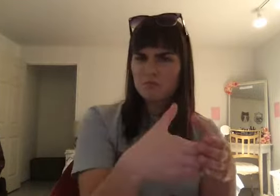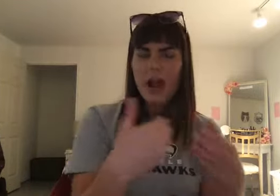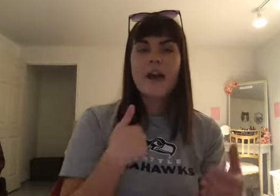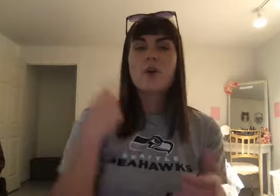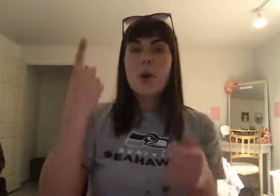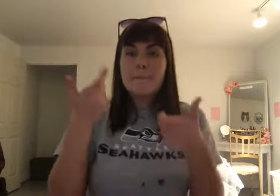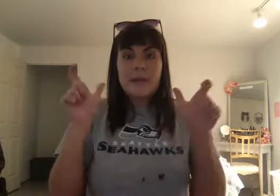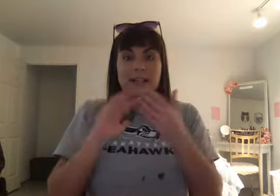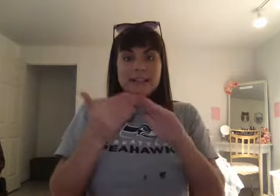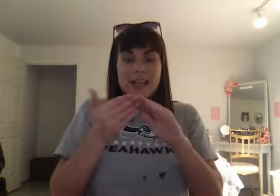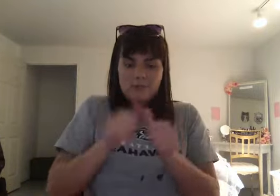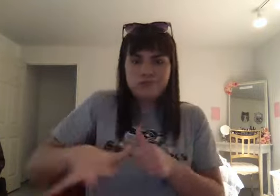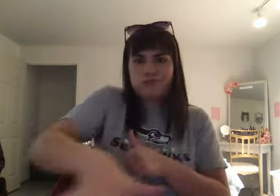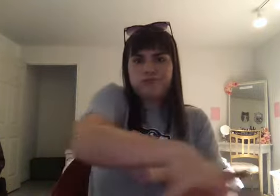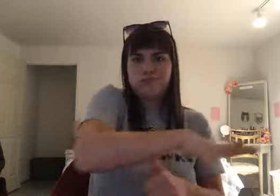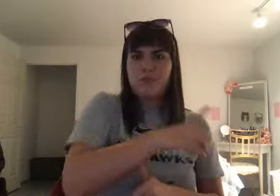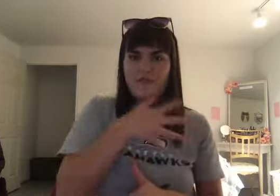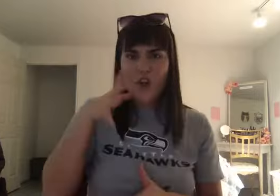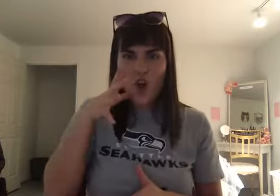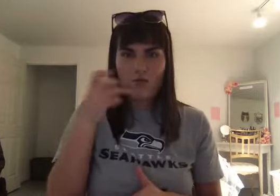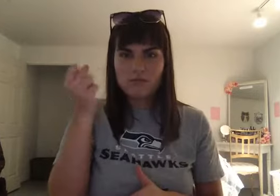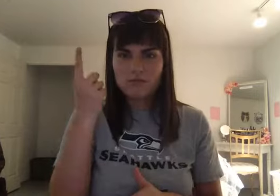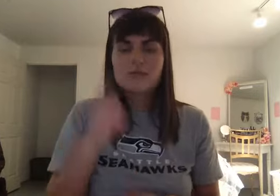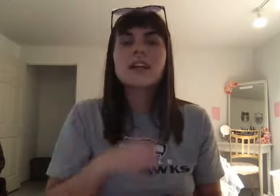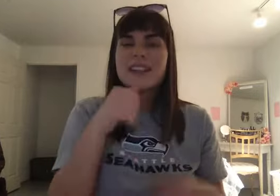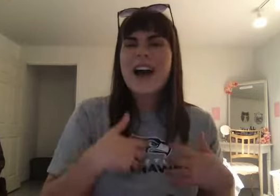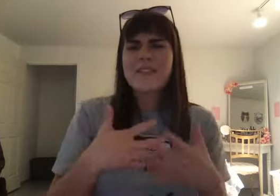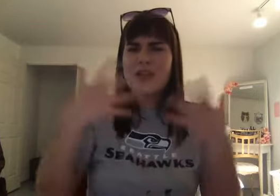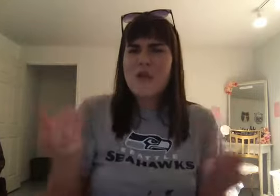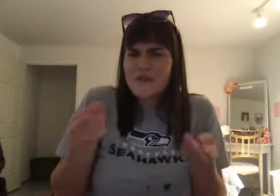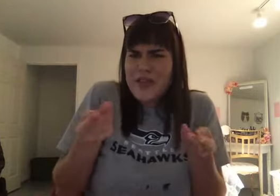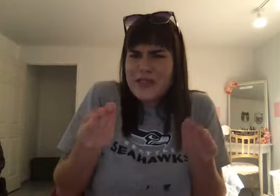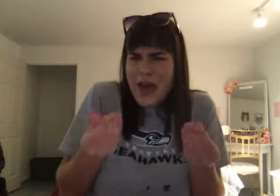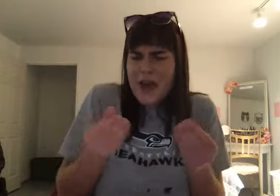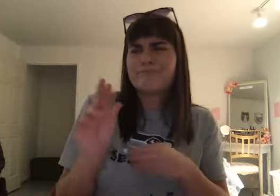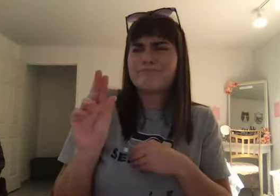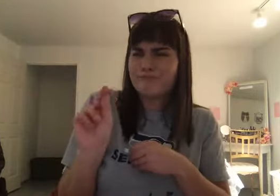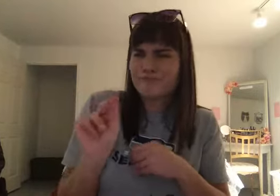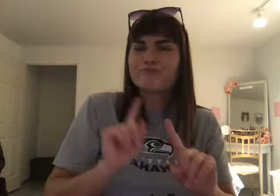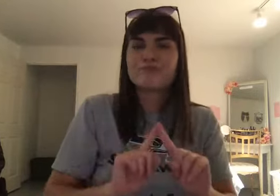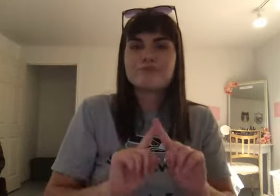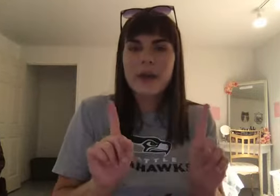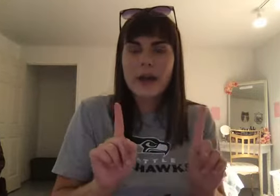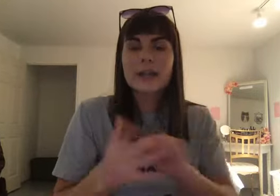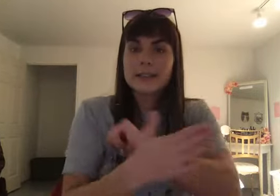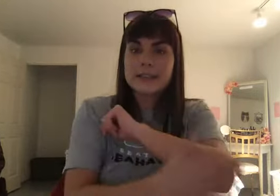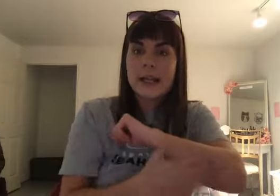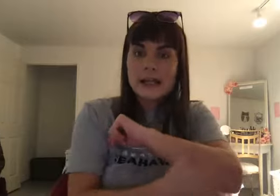surrounded by farms. It doesn't have a whole lot of territory. But it's a country, it's a nation